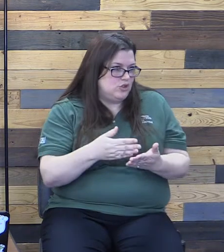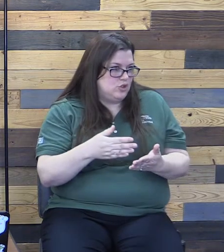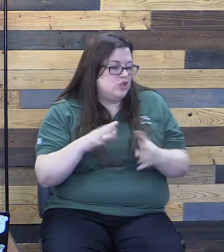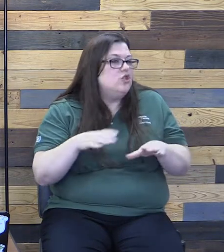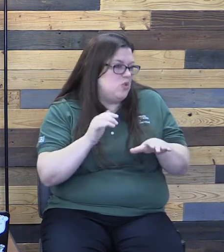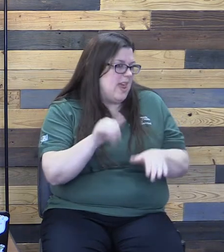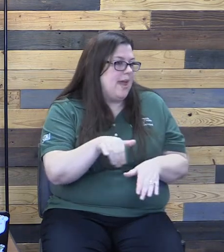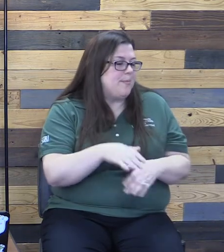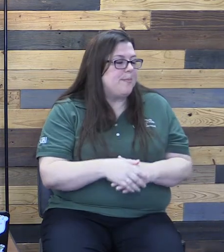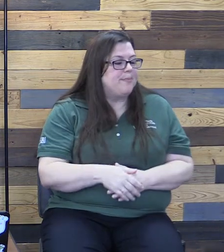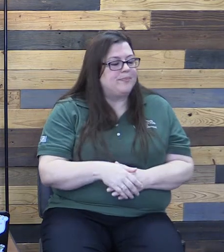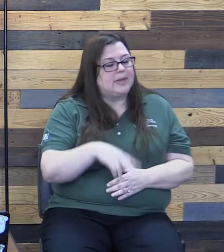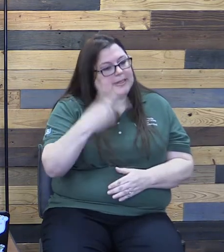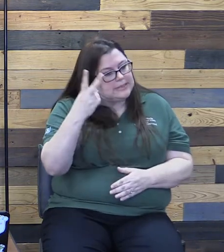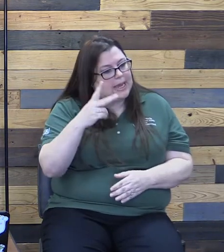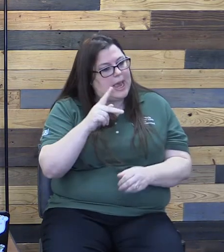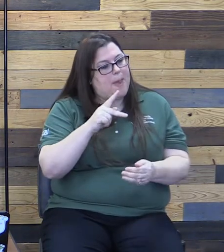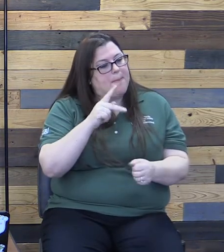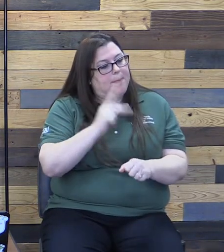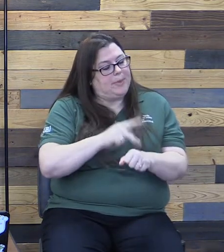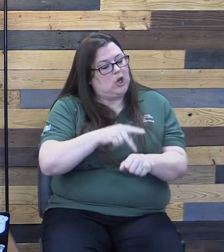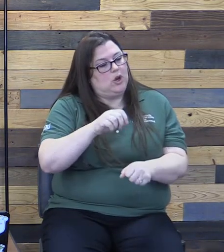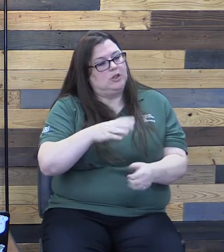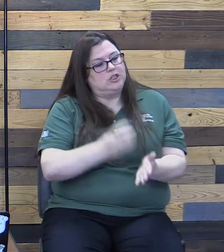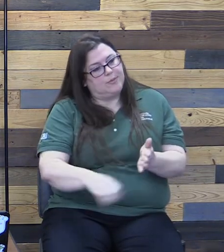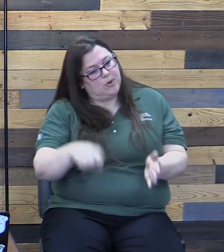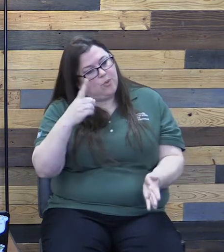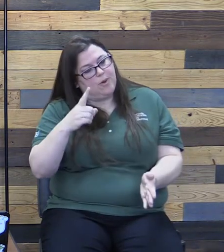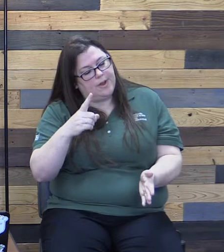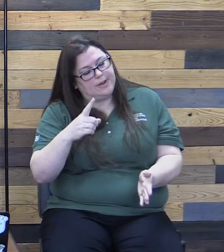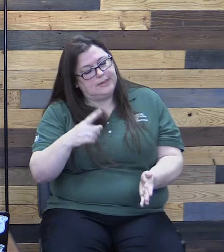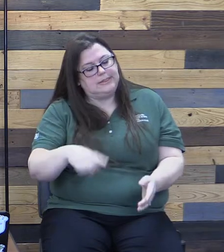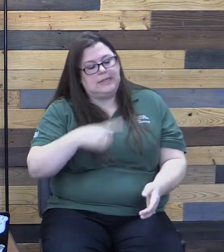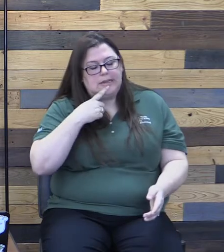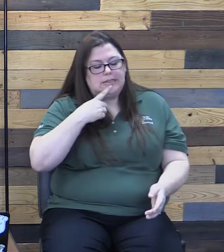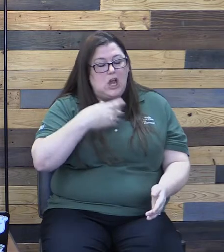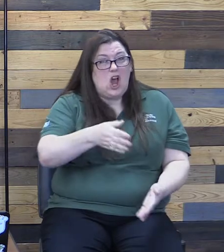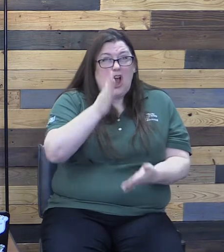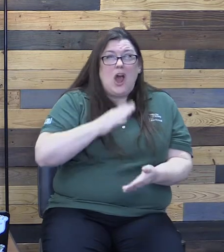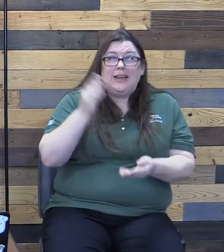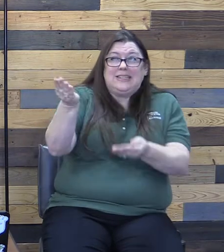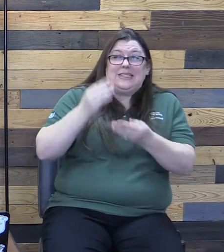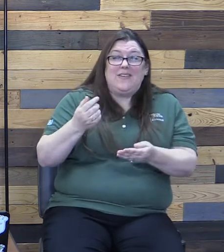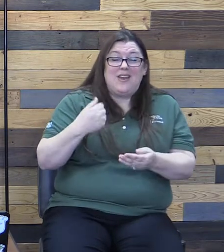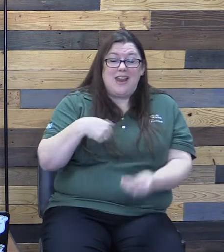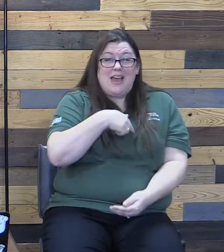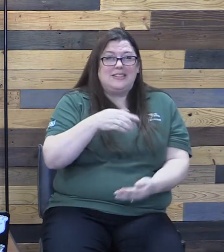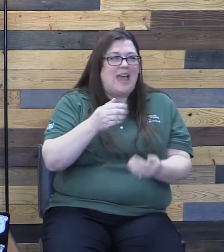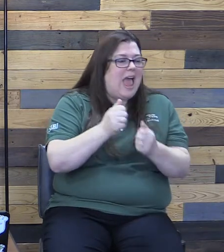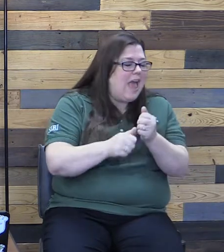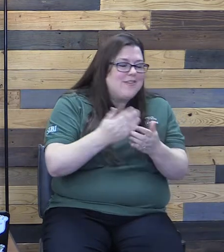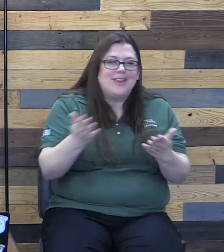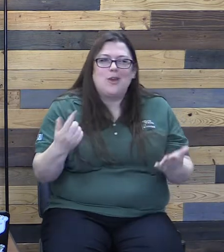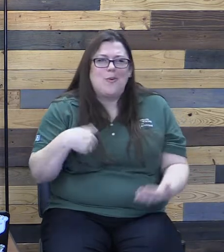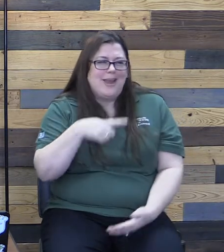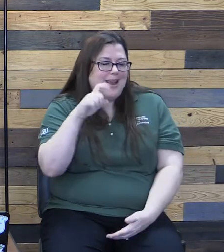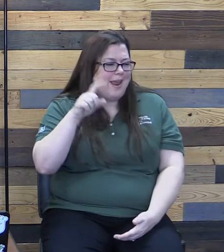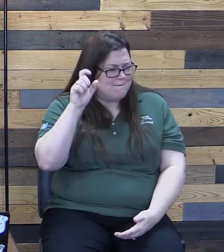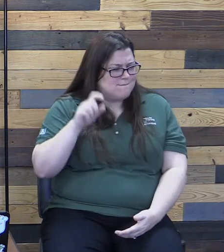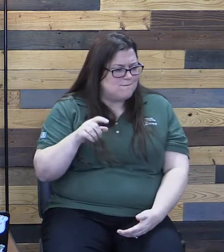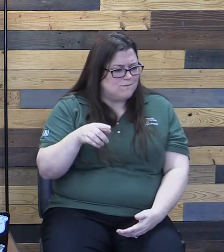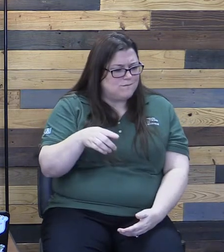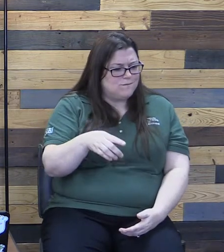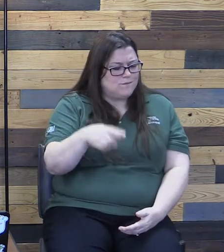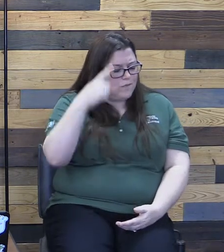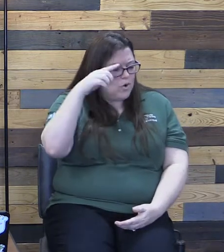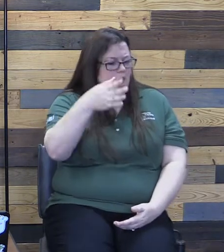So, 2 Peter 1 reaffirms this notion. It says, God has given us everything we need for a godly life. But if I had